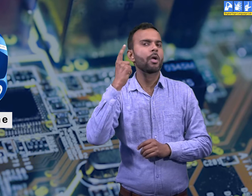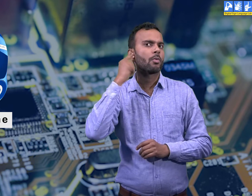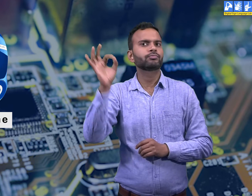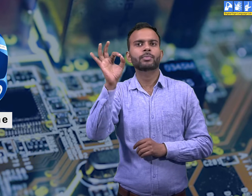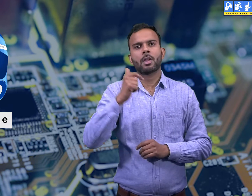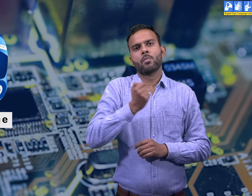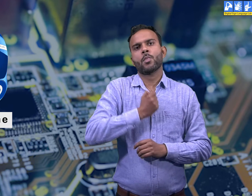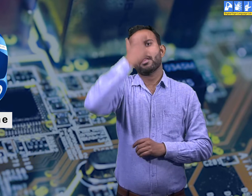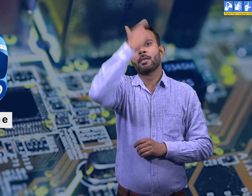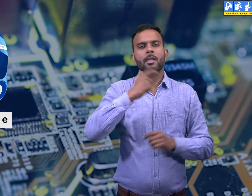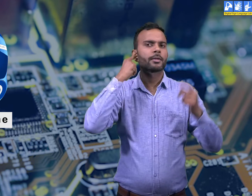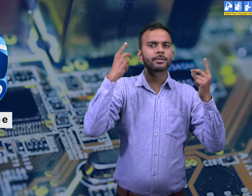without disturbing others.